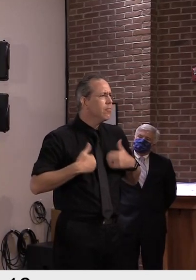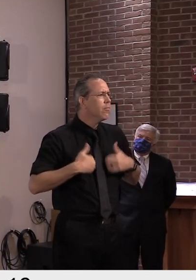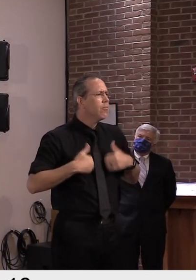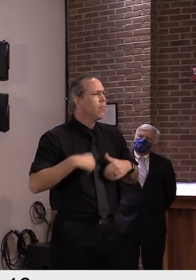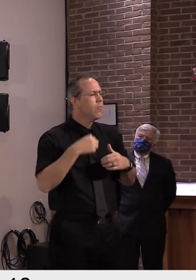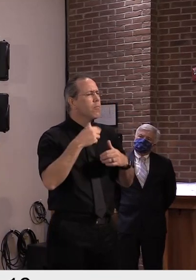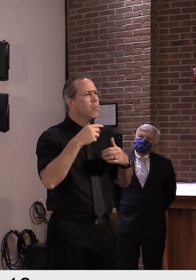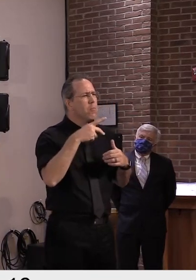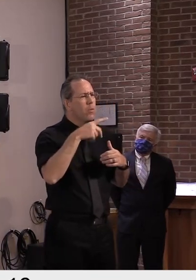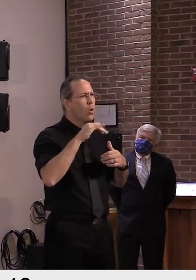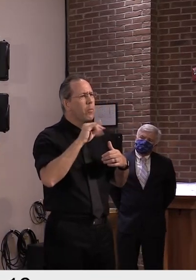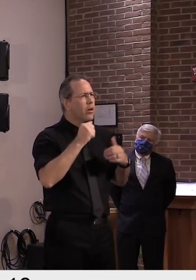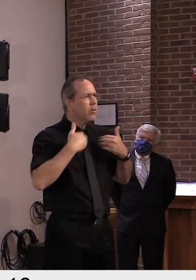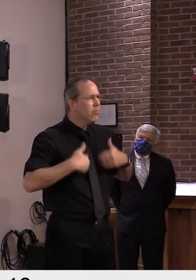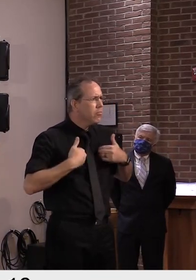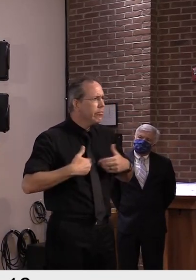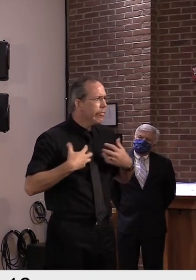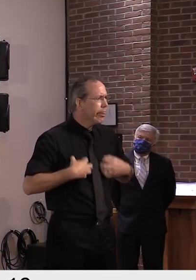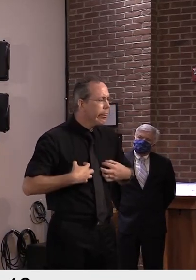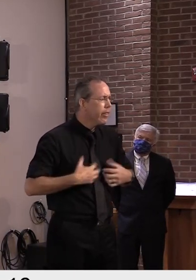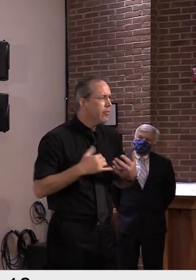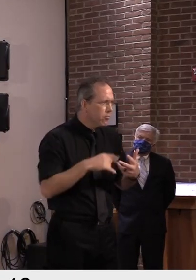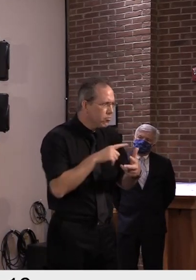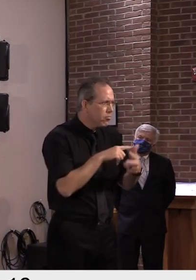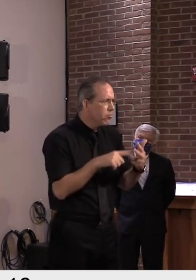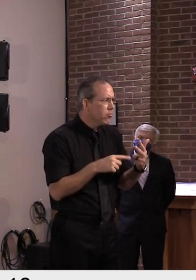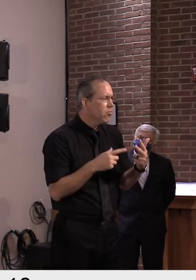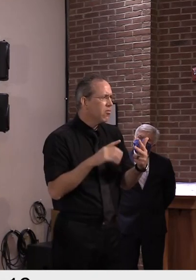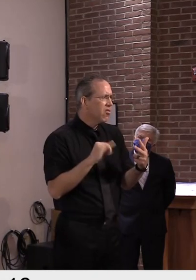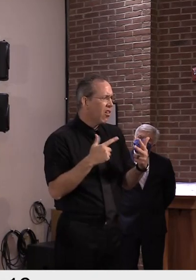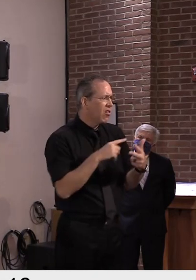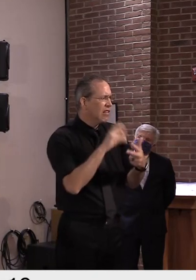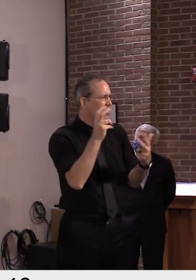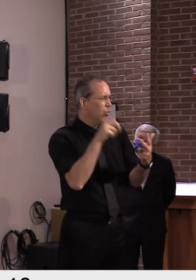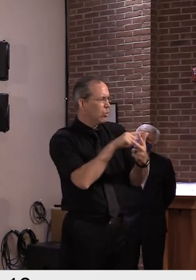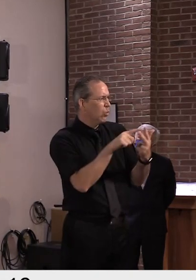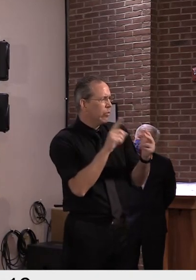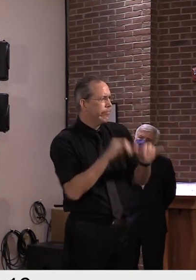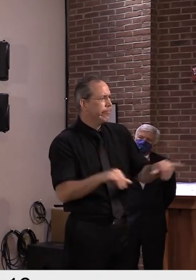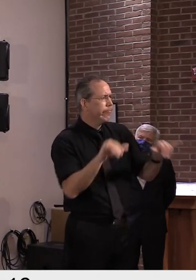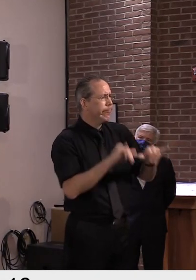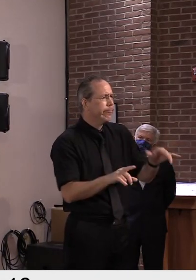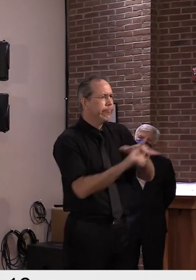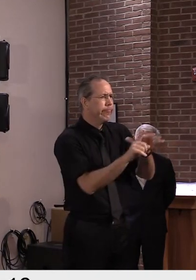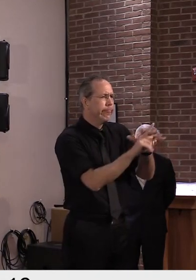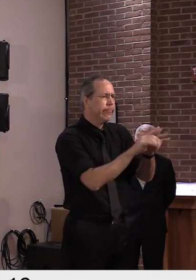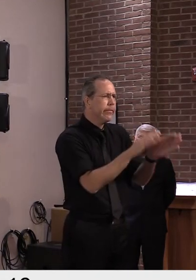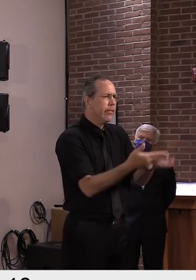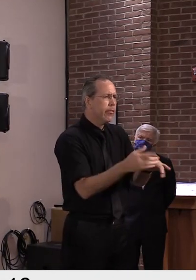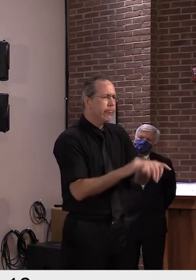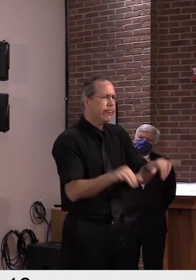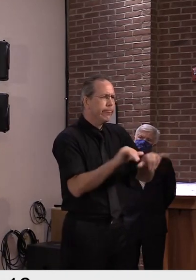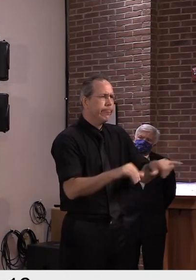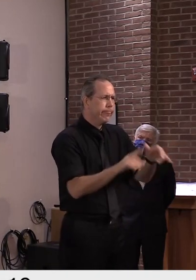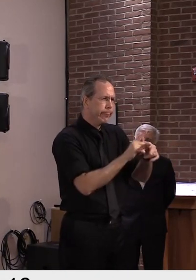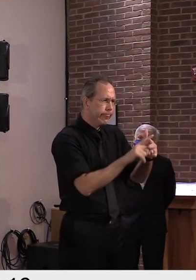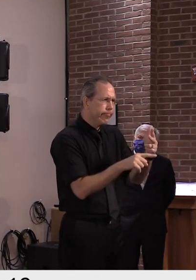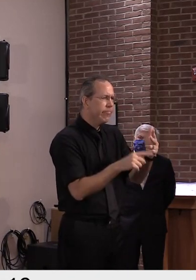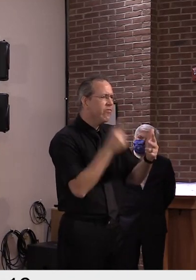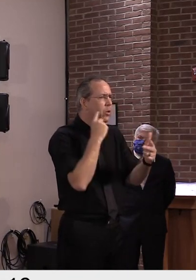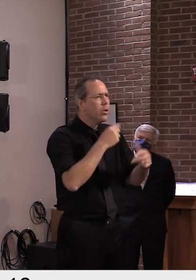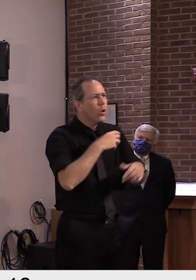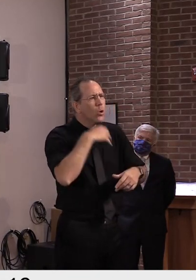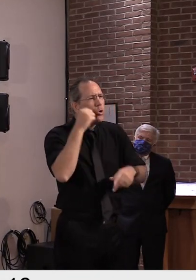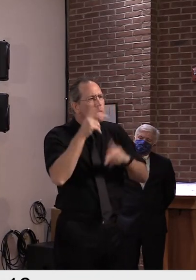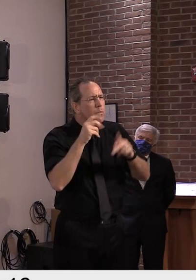insult that brings them to that point in their lifespan, unfortunately. So there was an average number of